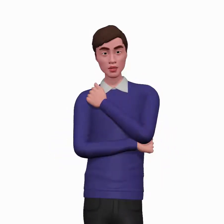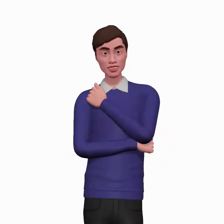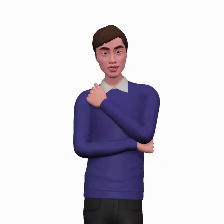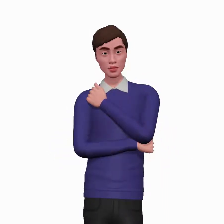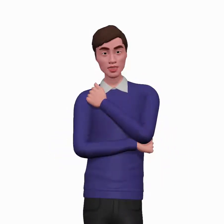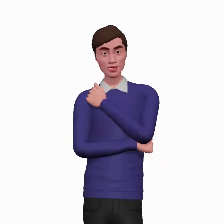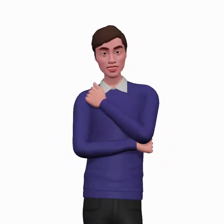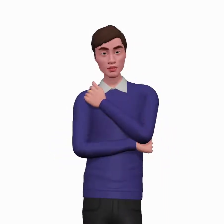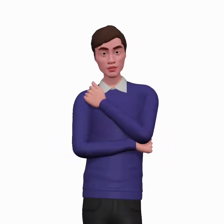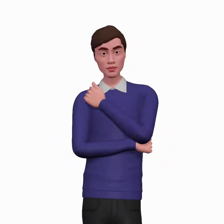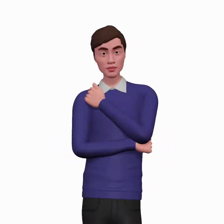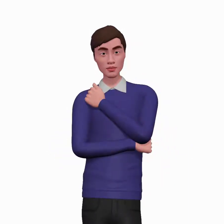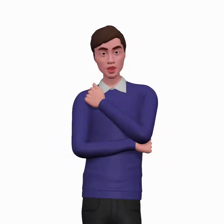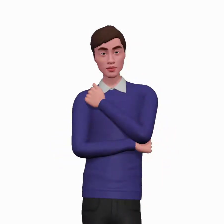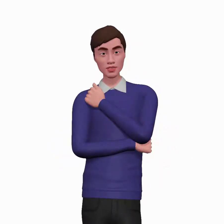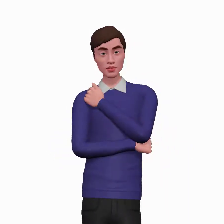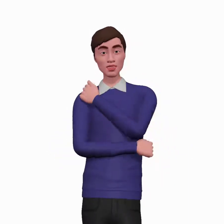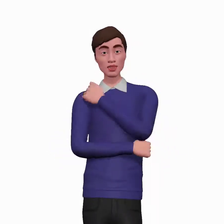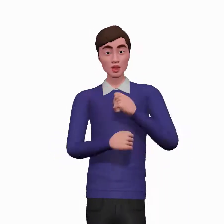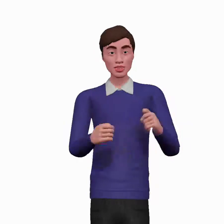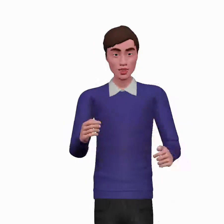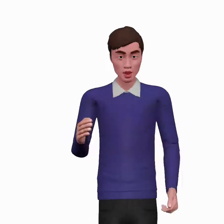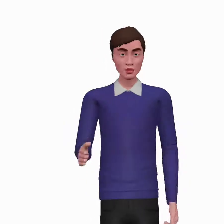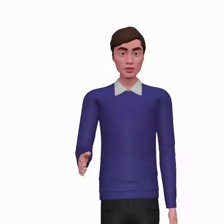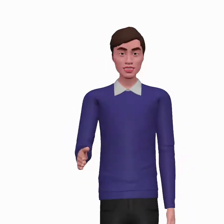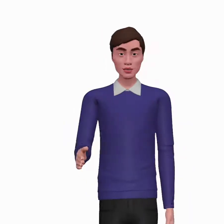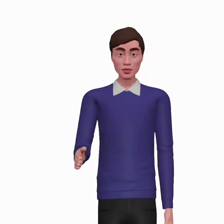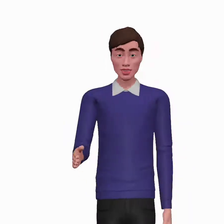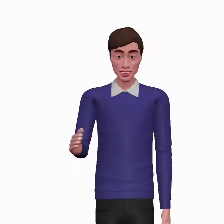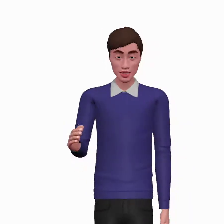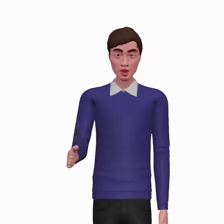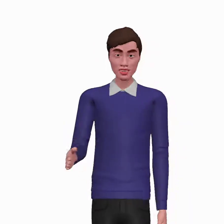allergic symptoms. Chest tightness occurs with asthma and COPD.